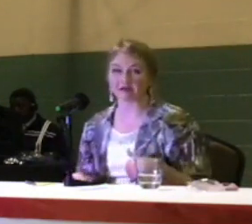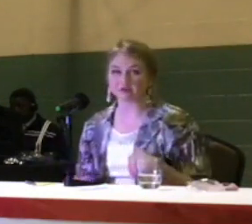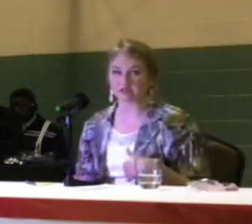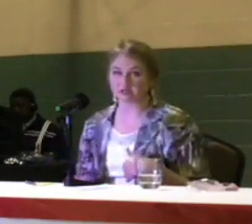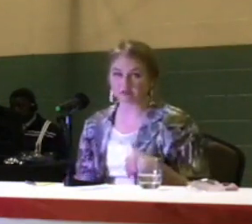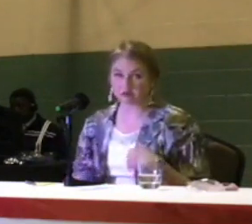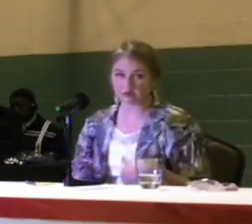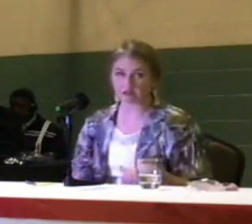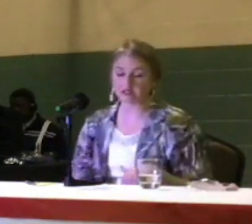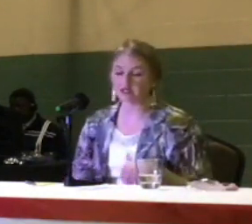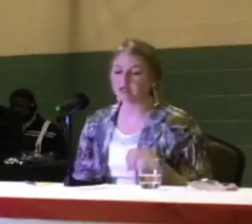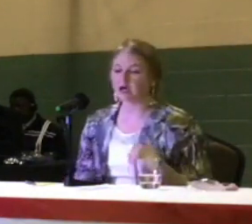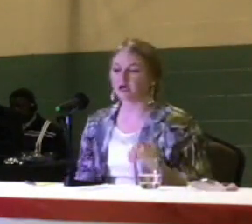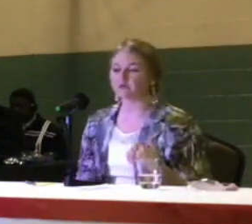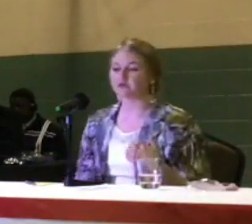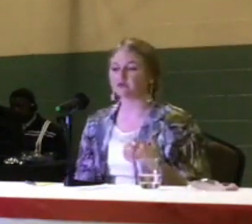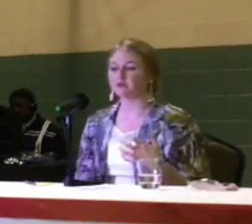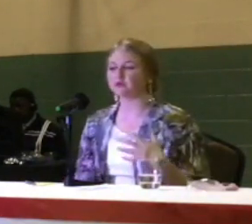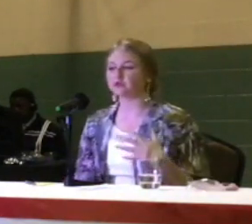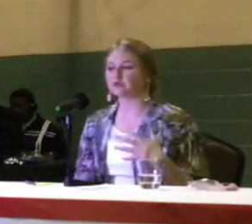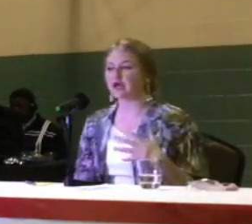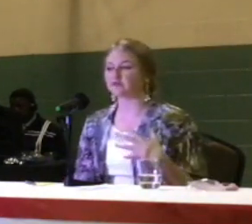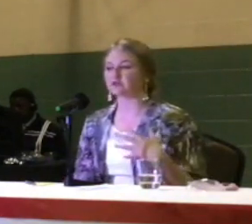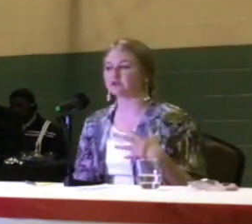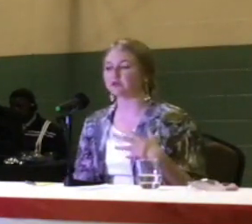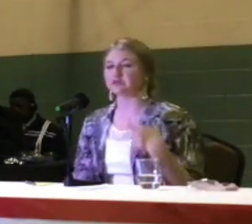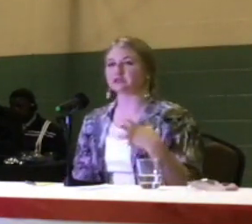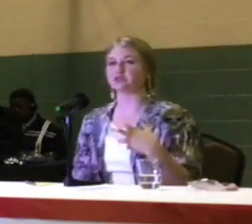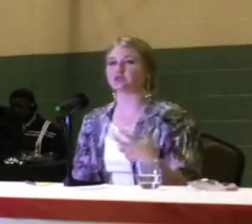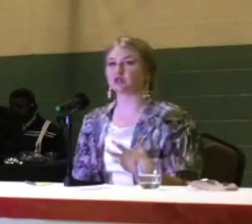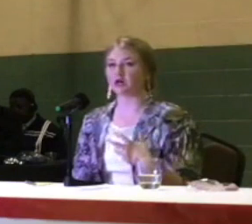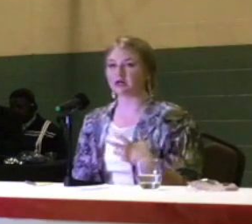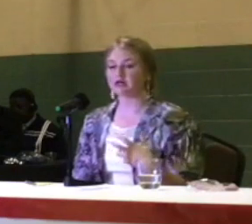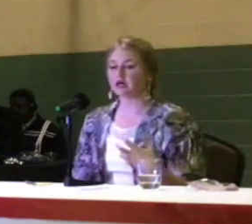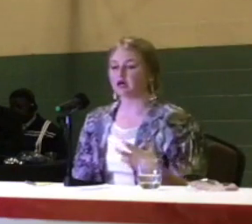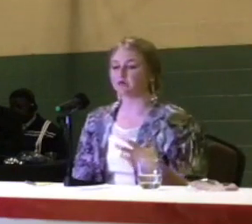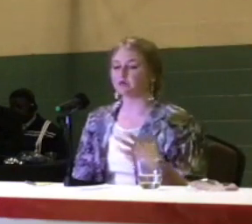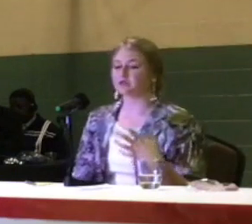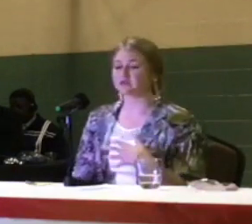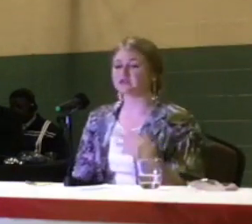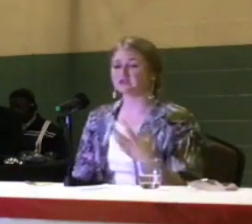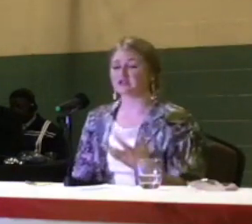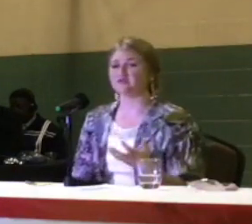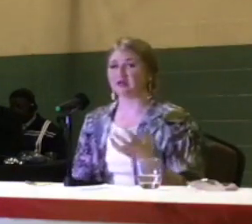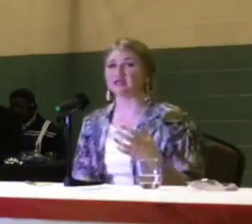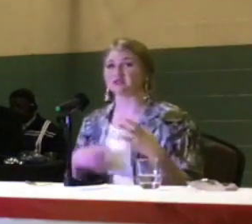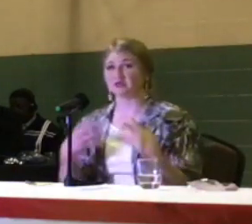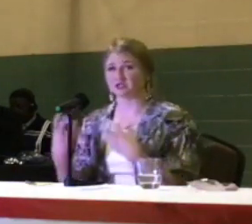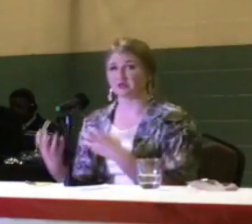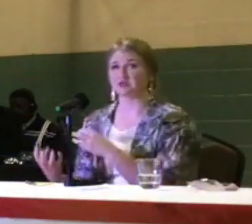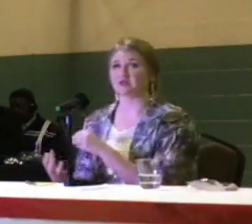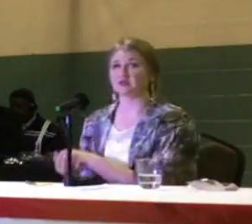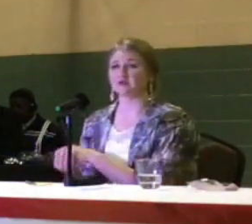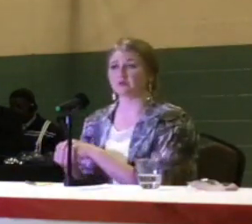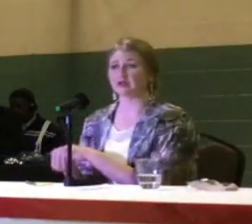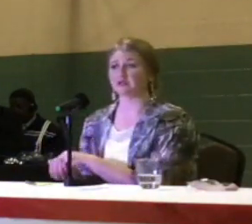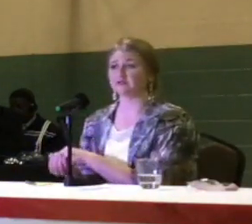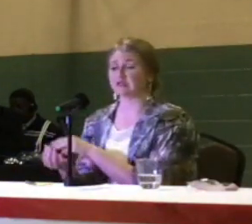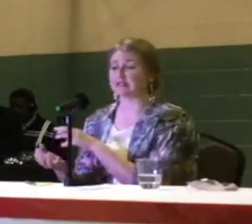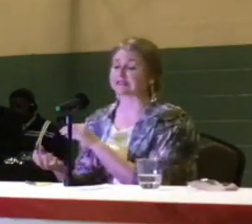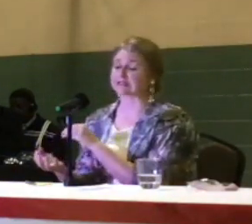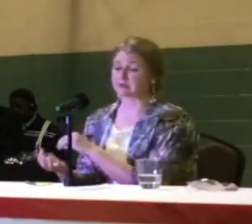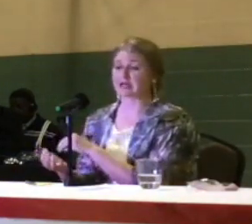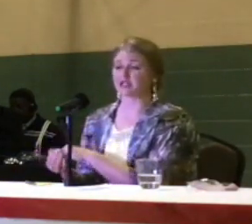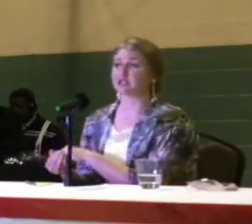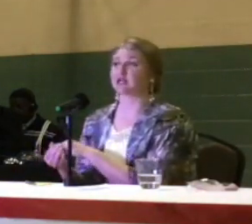that we have within community so that people have a place to start. Because there is a lot of money, especially within the blight